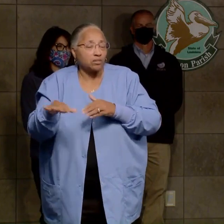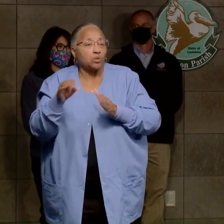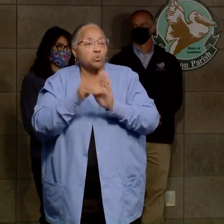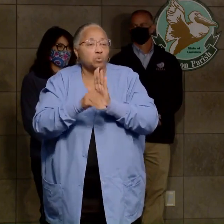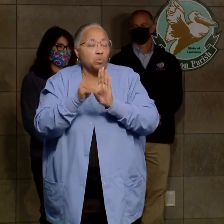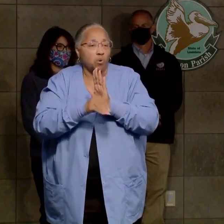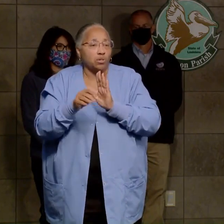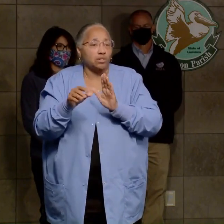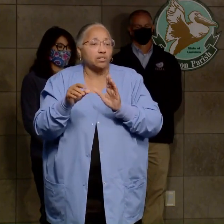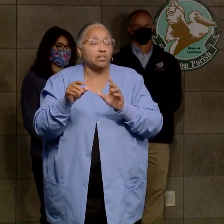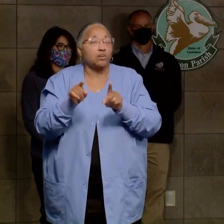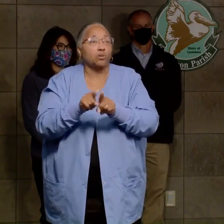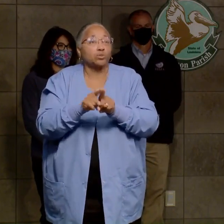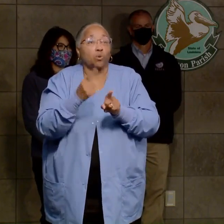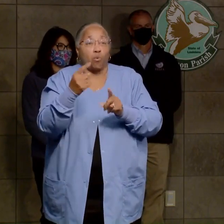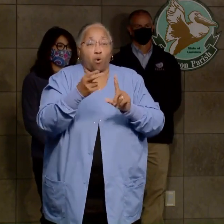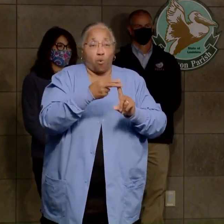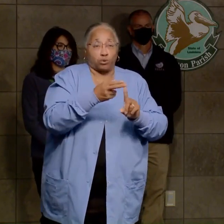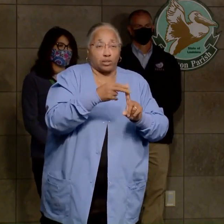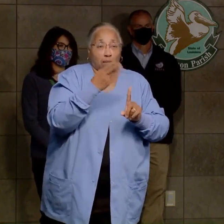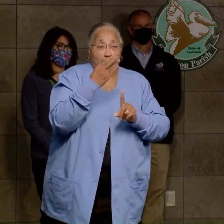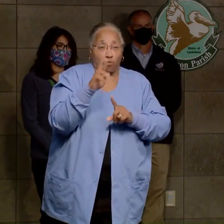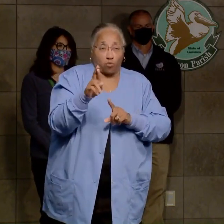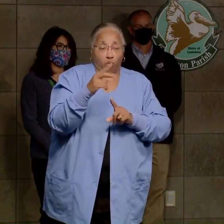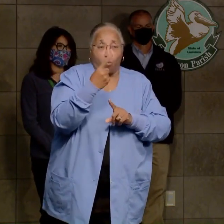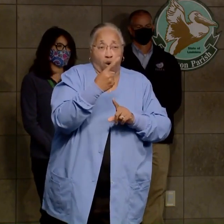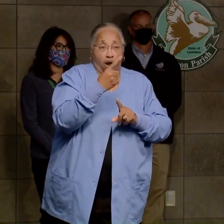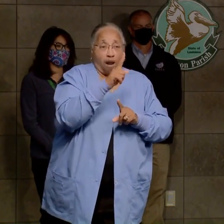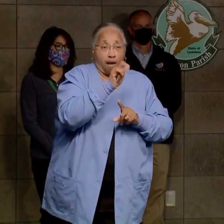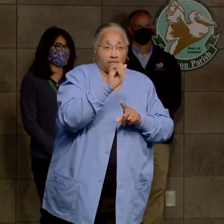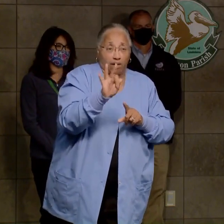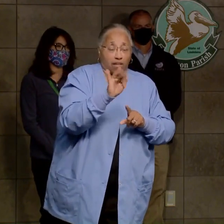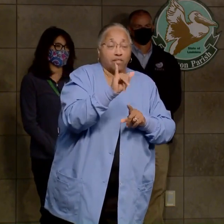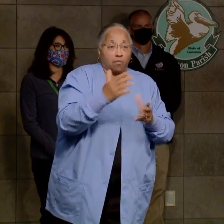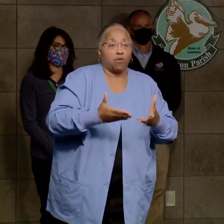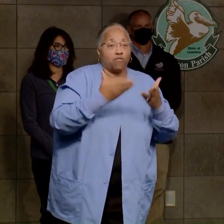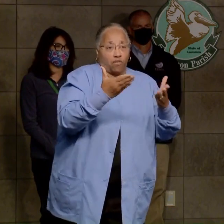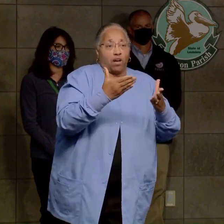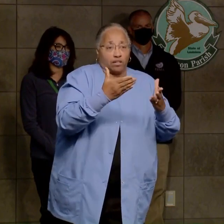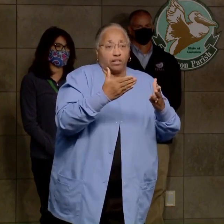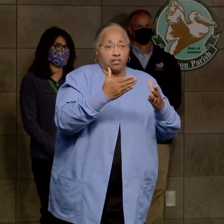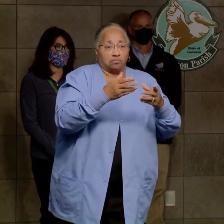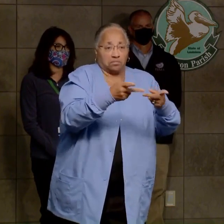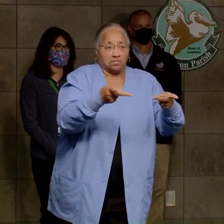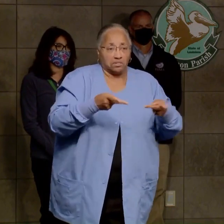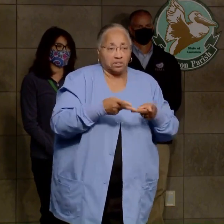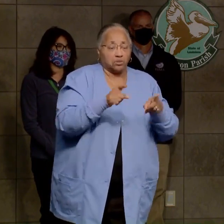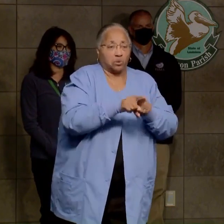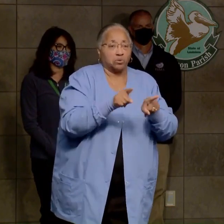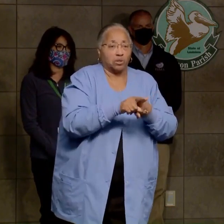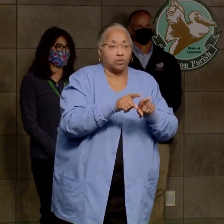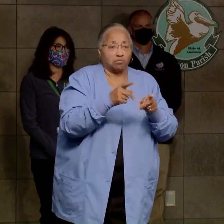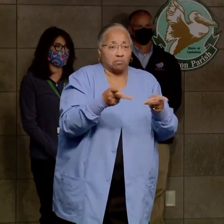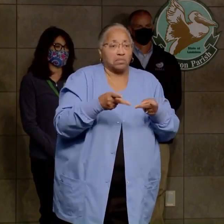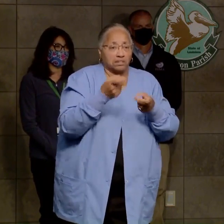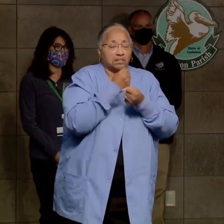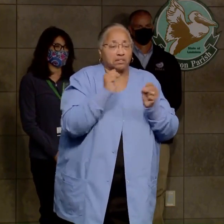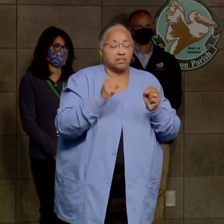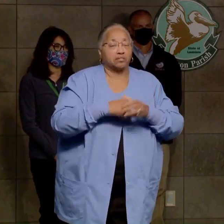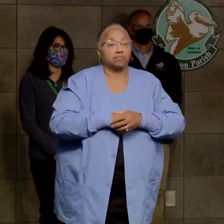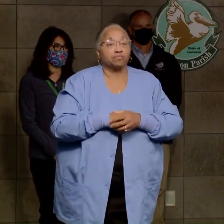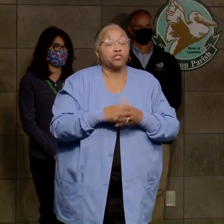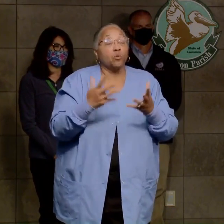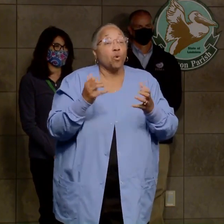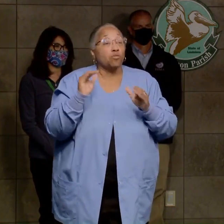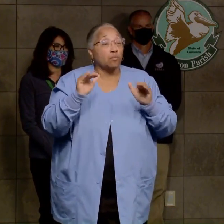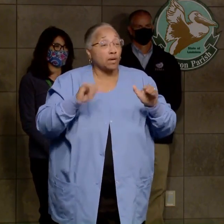there's one hotel in Baton Rouge and one in Lafayette that's providing shelters as well. I do want to remind everybody that we